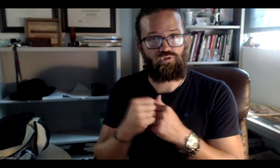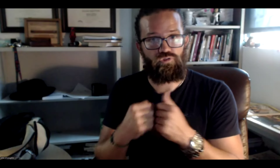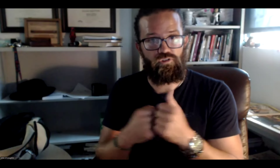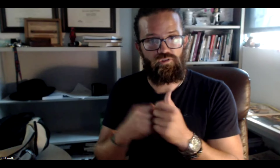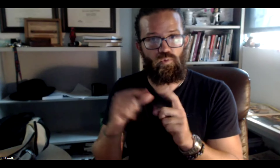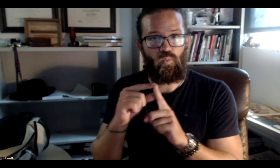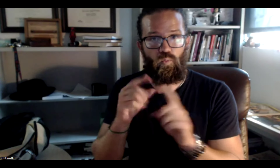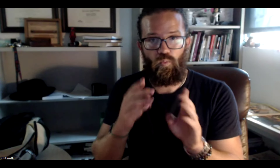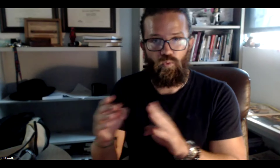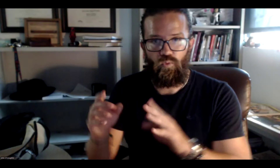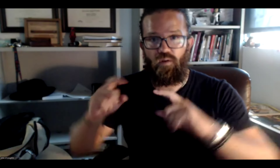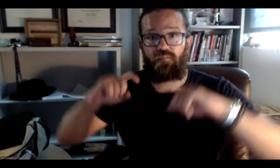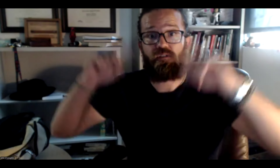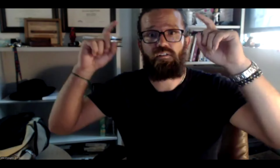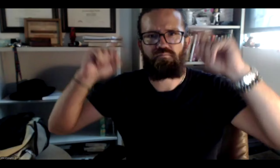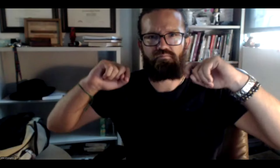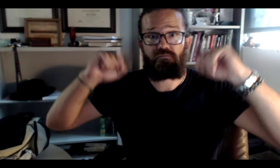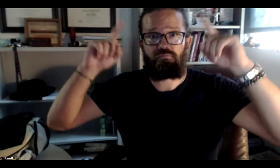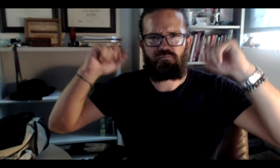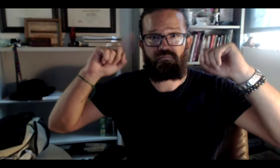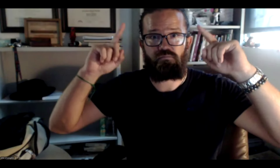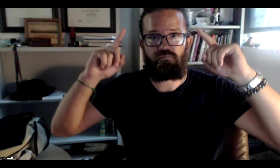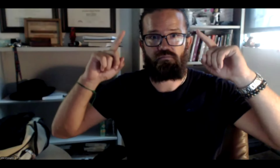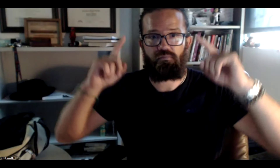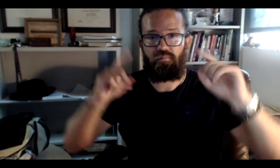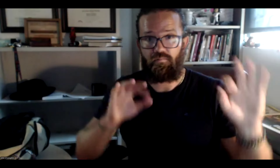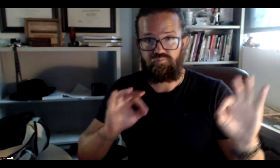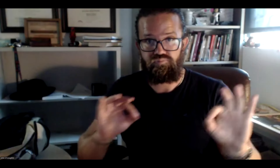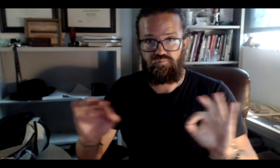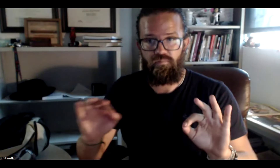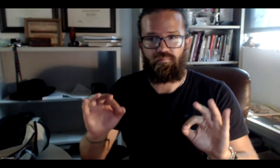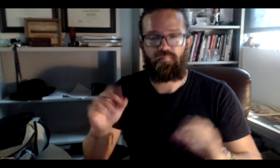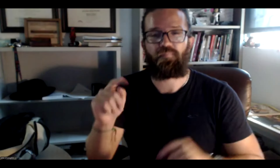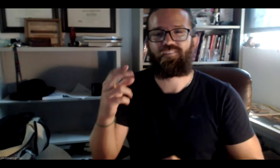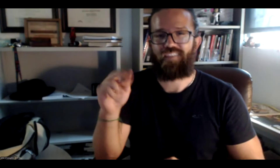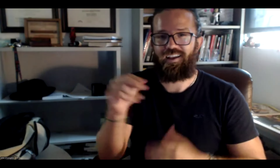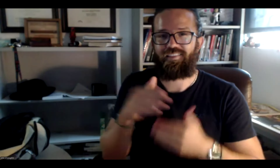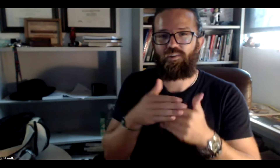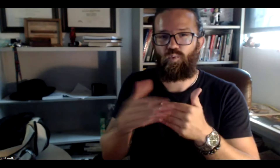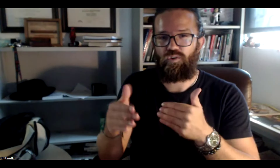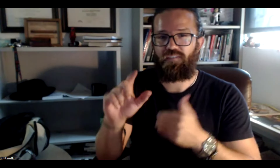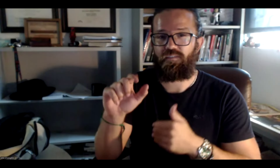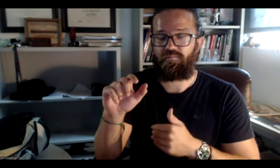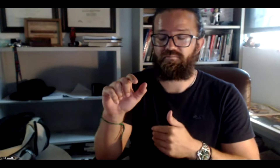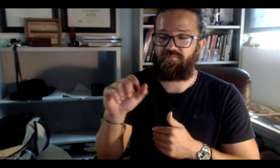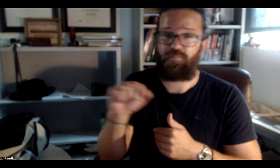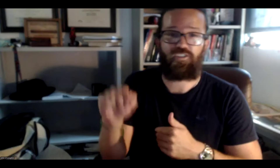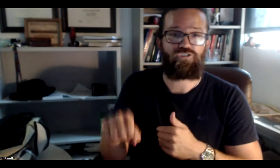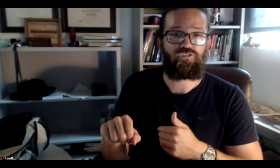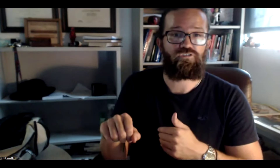clearer understanding on how to use the grammar structure and the word order and how to use expressive facial expressions.